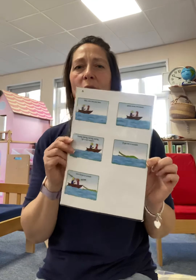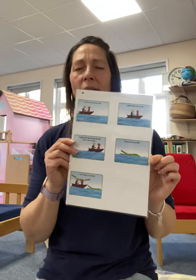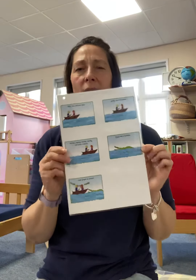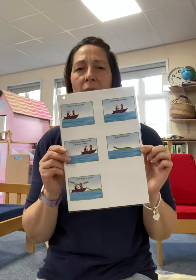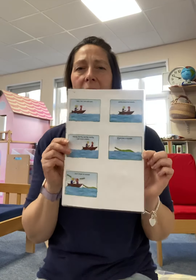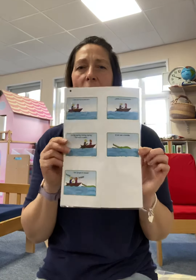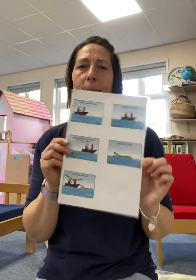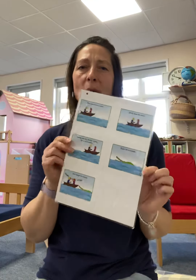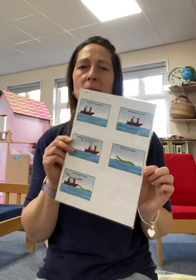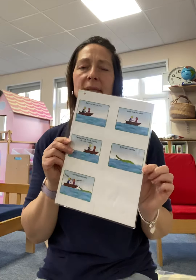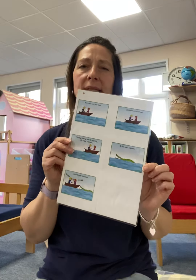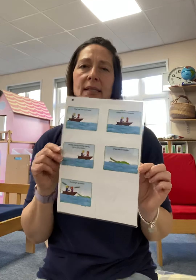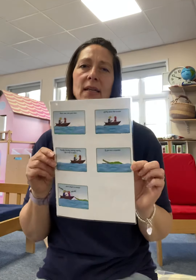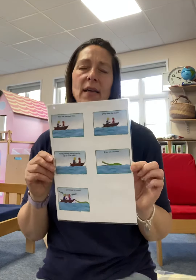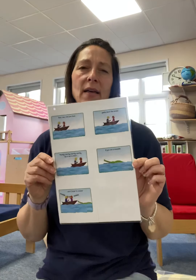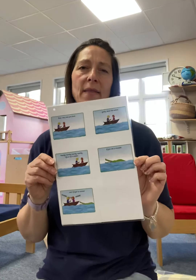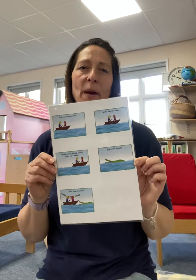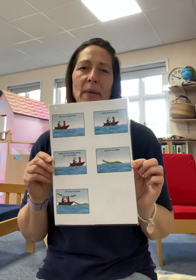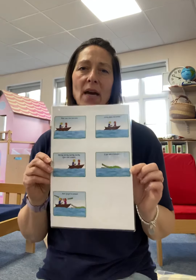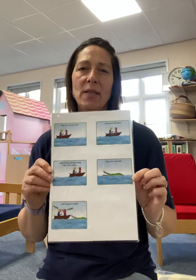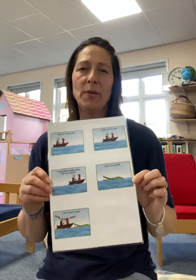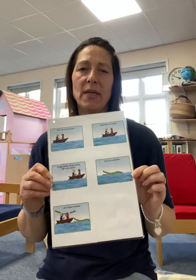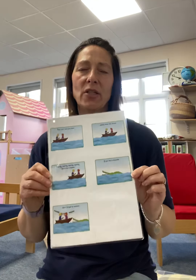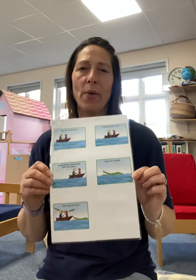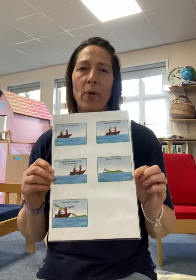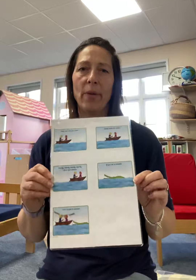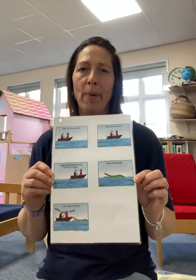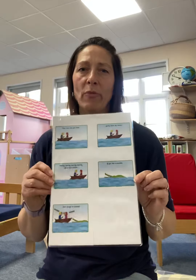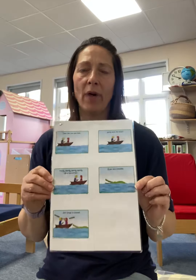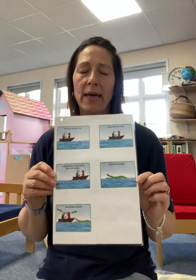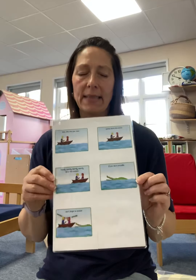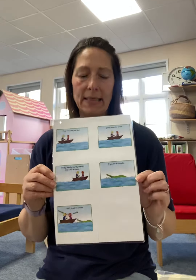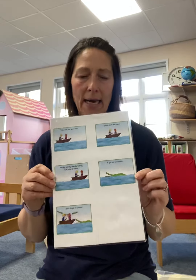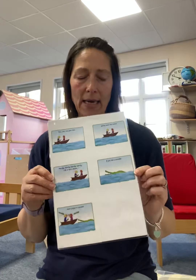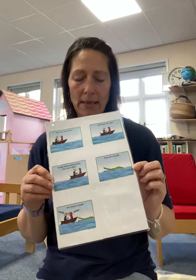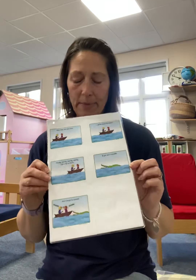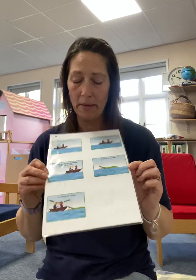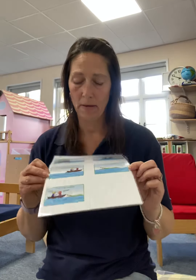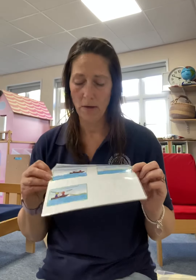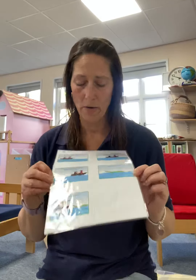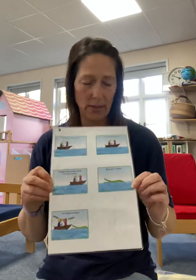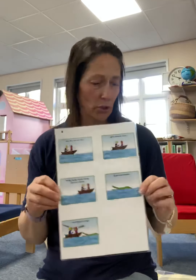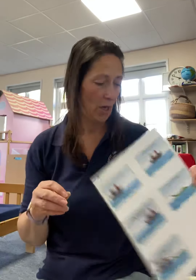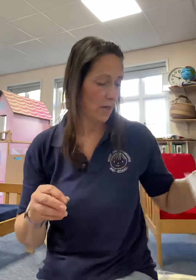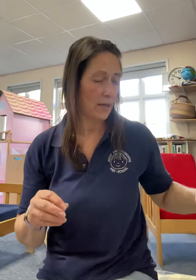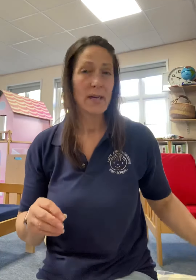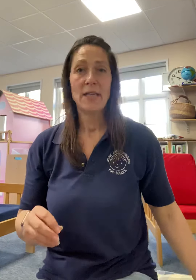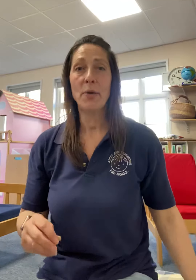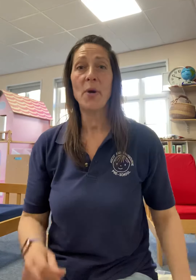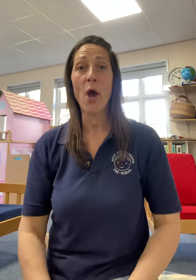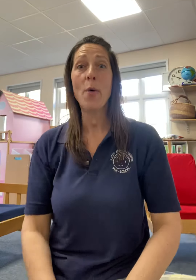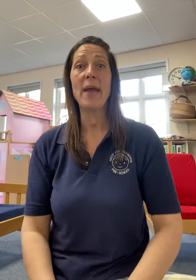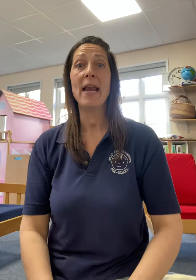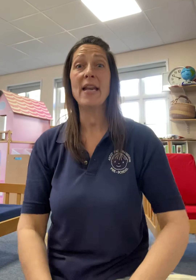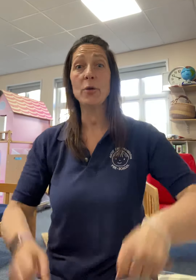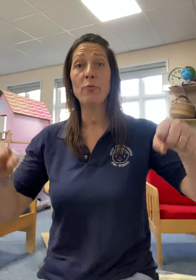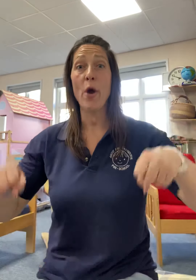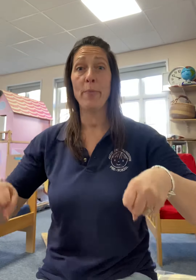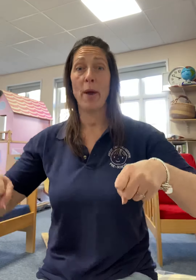in our boats? That'd be nice, wouldn't it, go on a boat ride today? But no such luck. So we'll go in a little row boat.